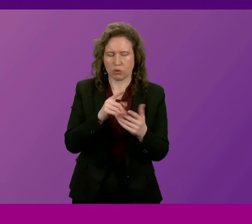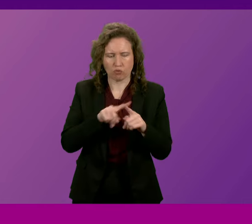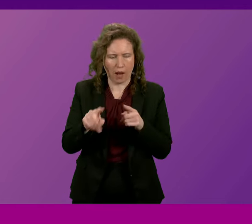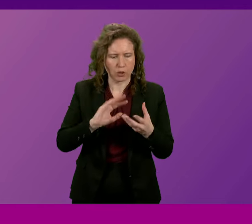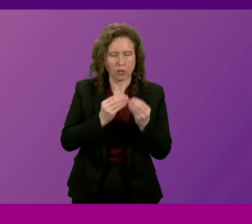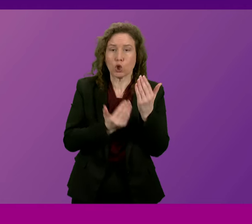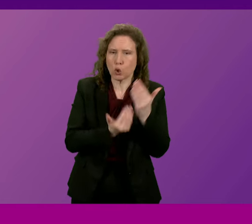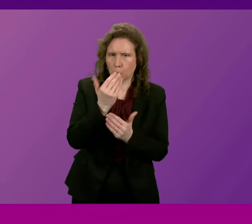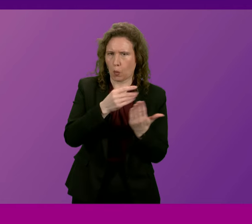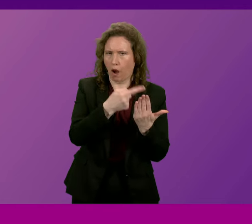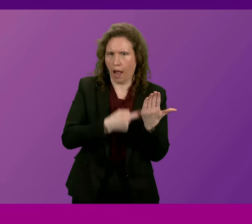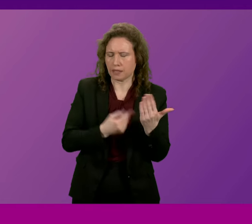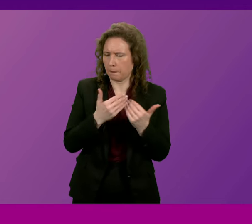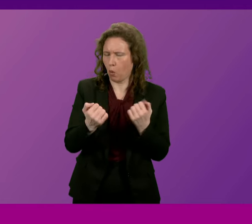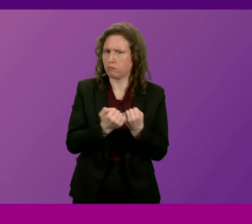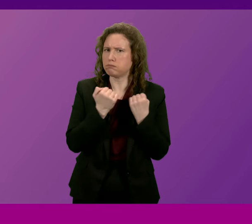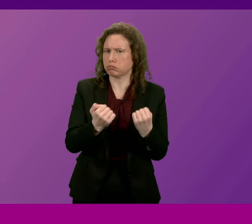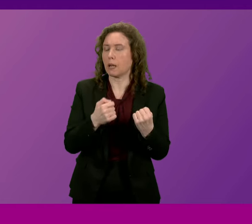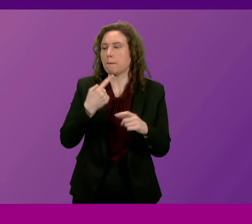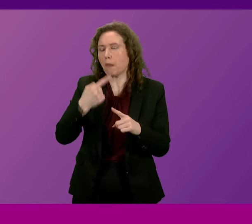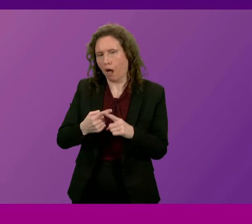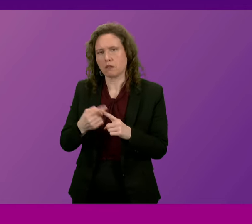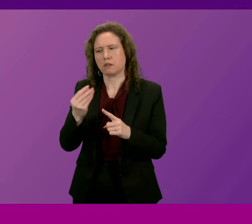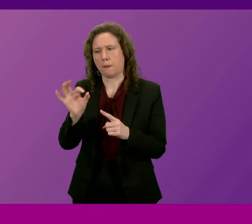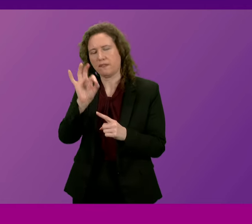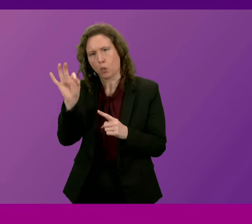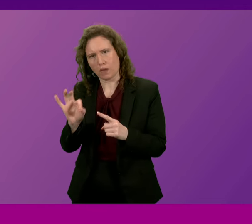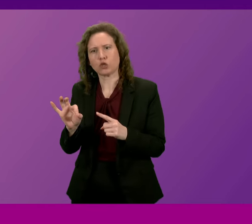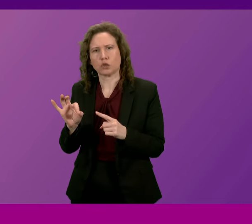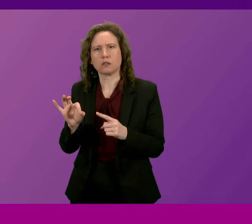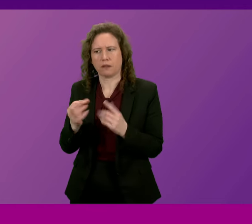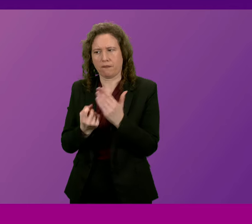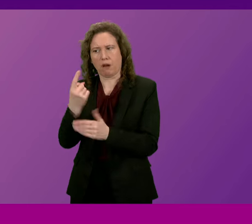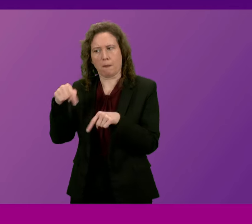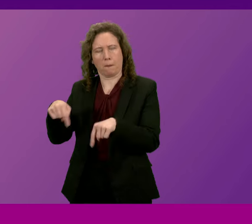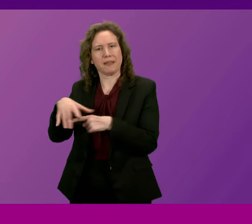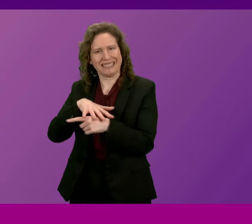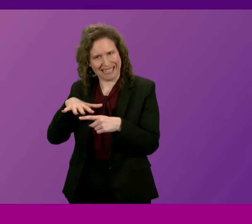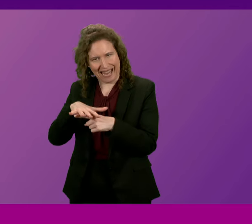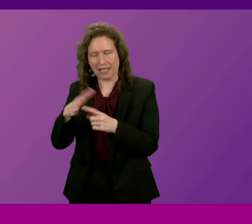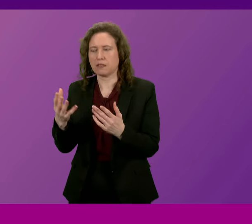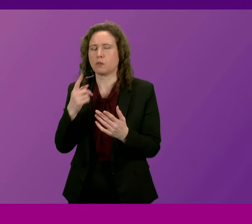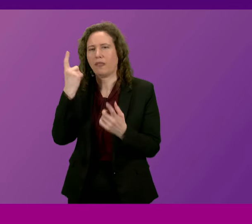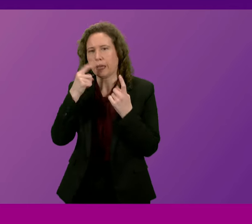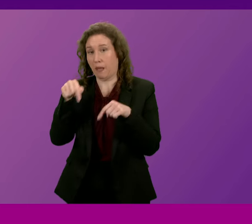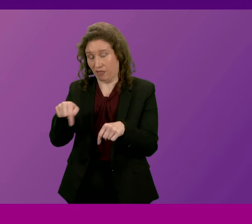further guidance. And we are, of course, engaging on some of the questions that arise in this respect in the bill that's been brought forward by Daniel Johnson.